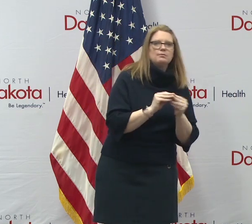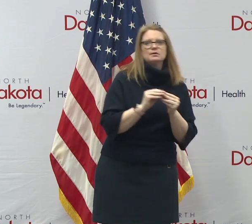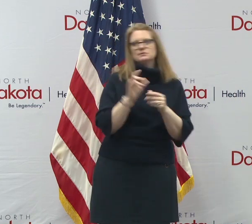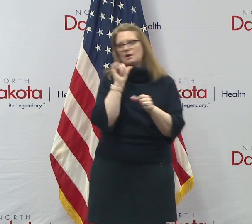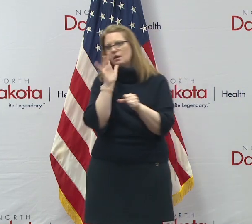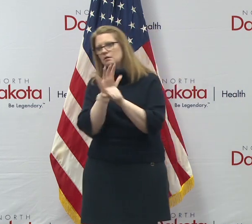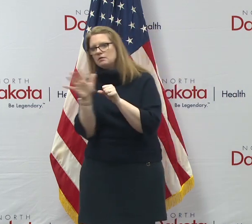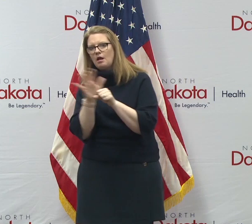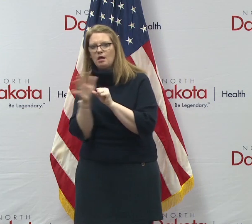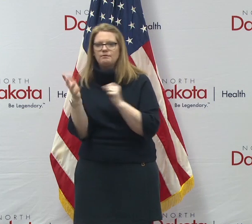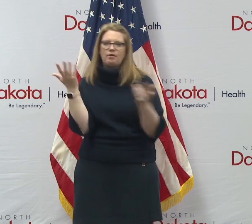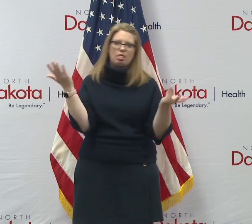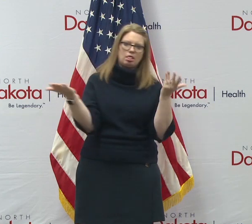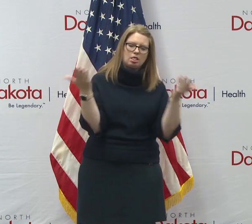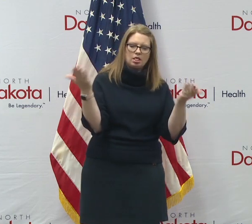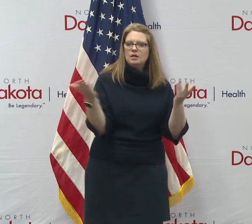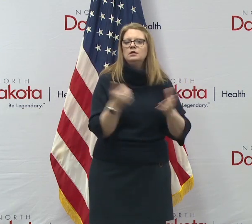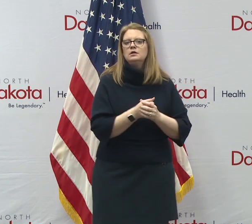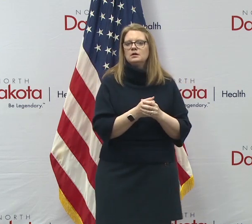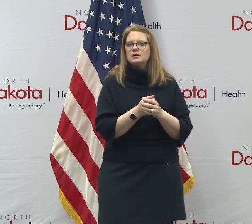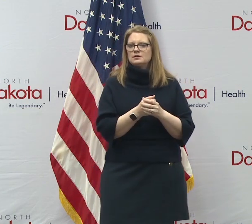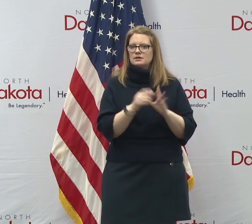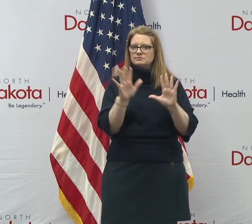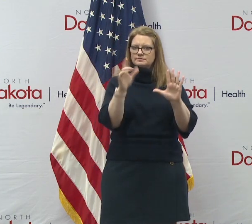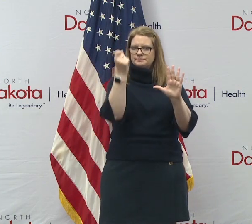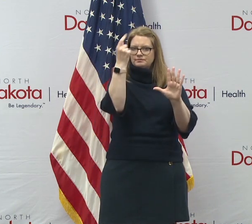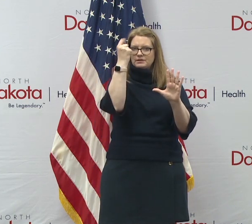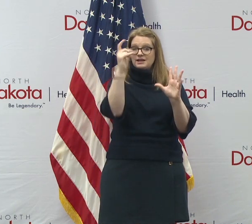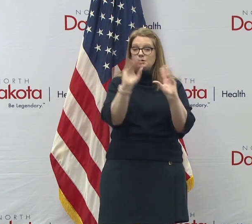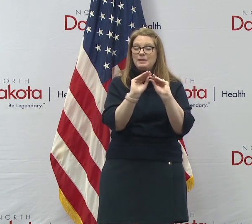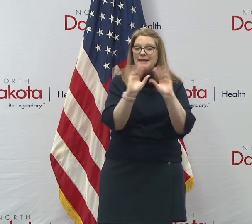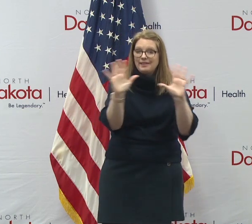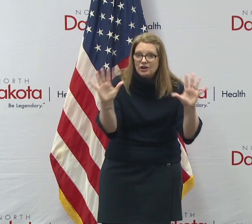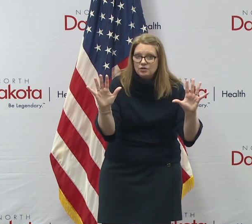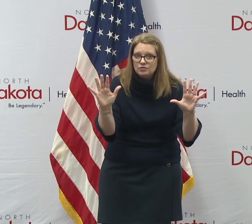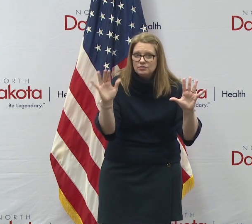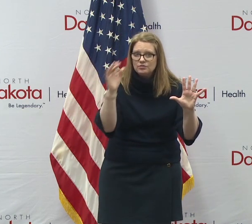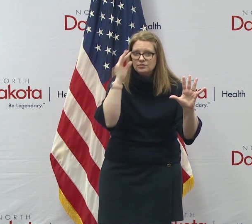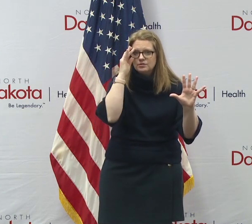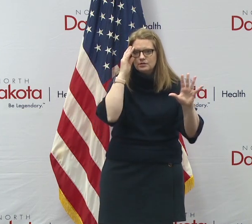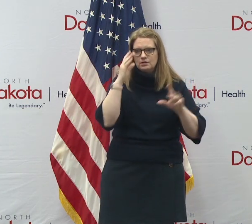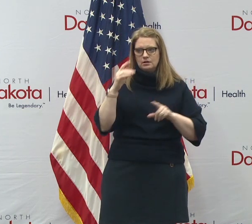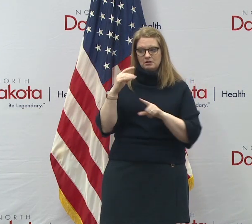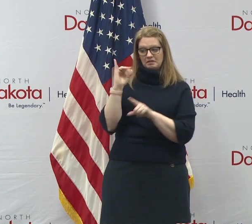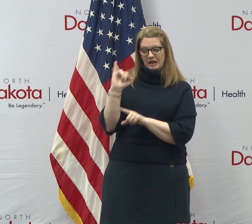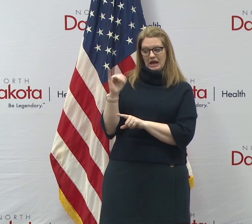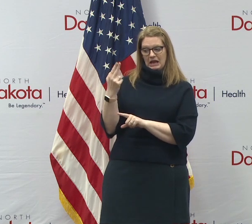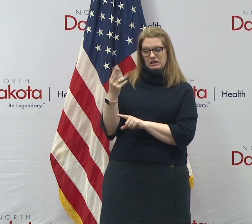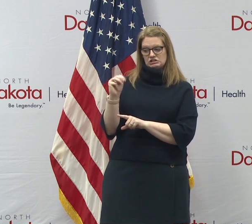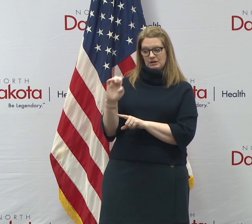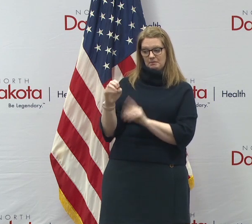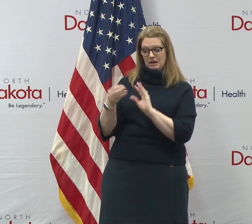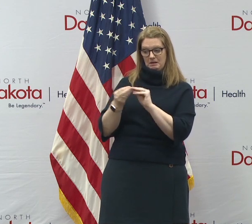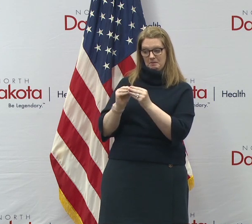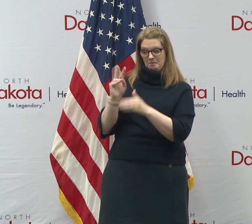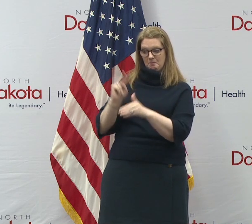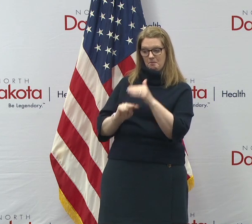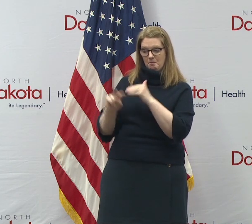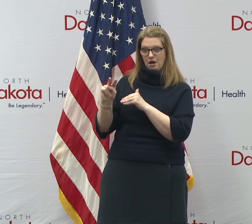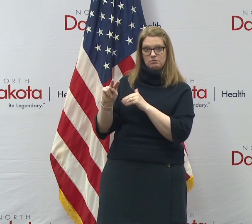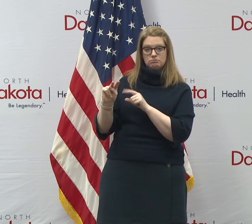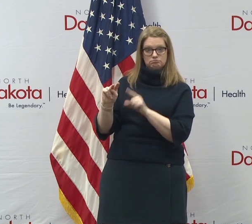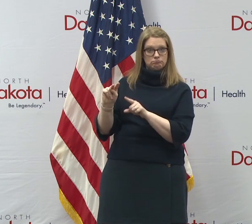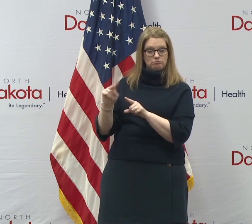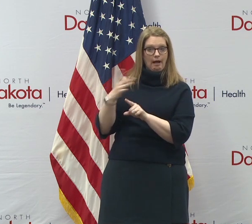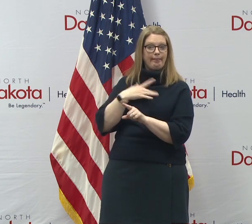we hear both sides. And, and I'd say the, and I want to make clear on your question. I like the IHME model. A matter of fact is it was our favorite,